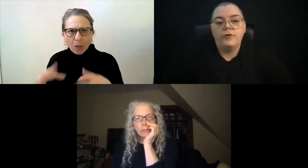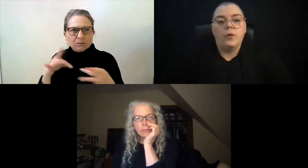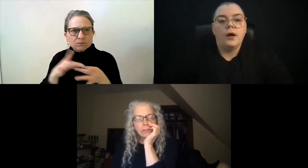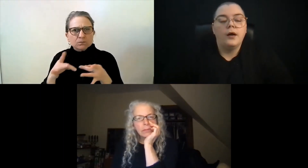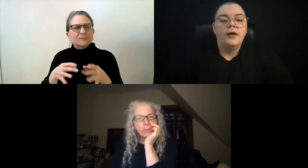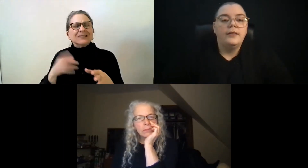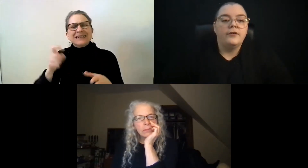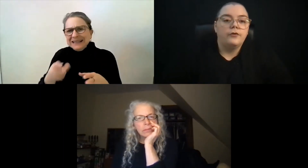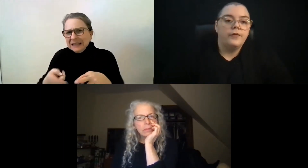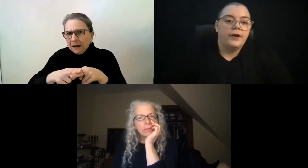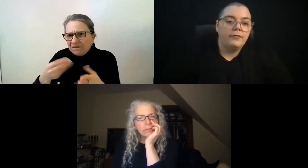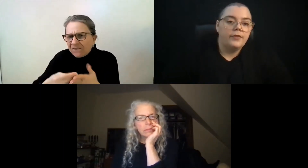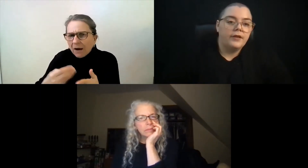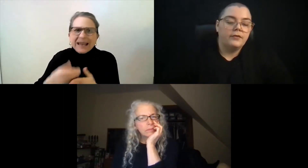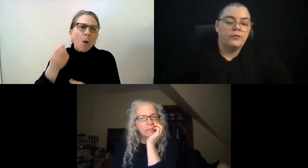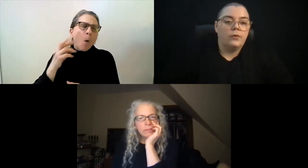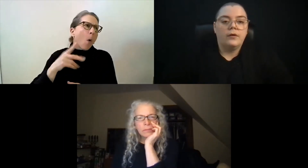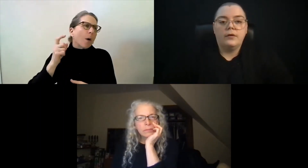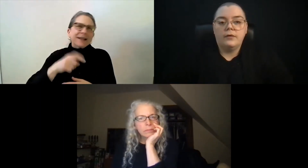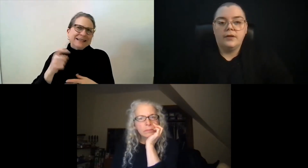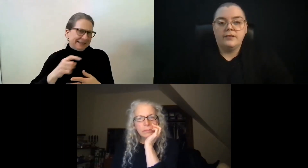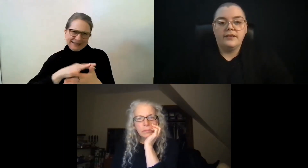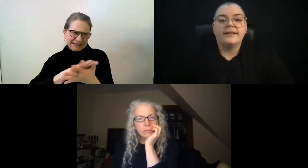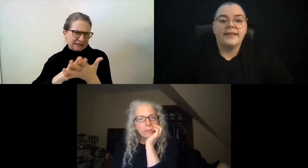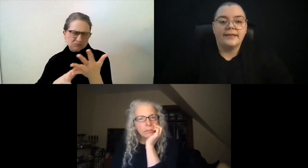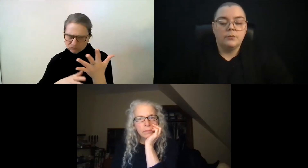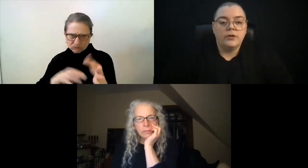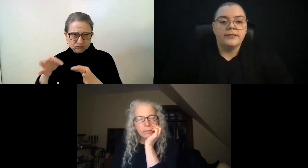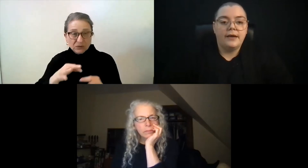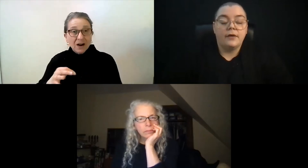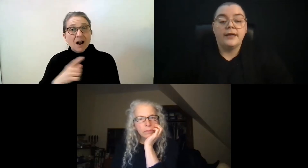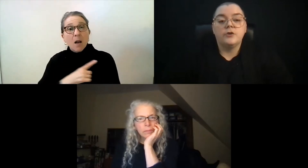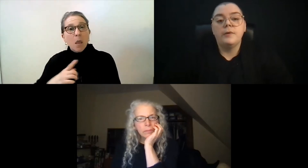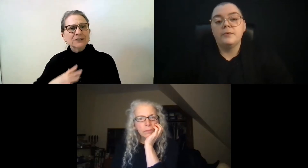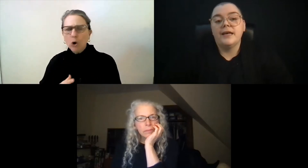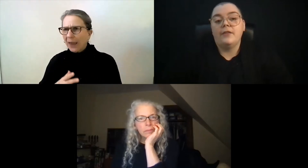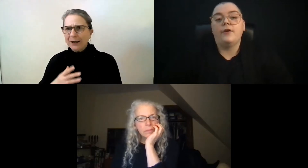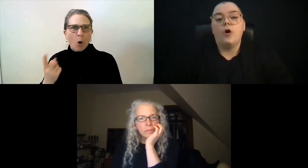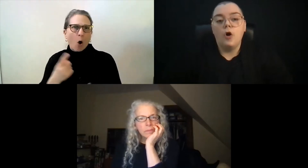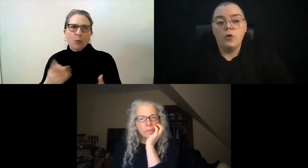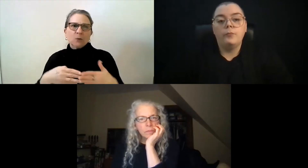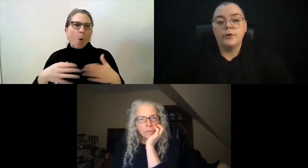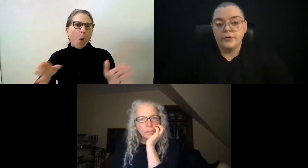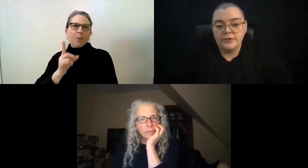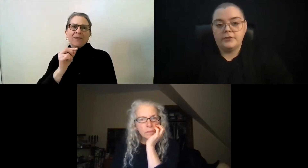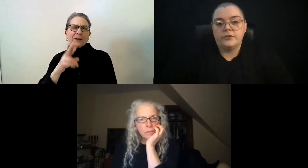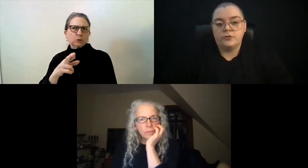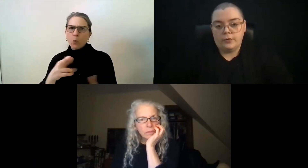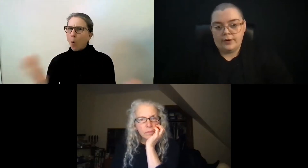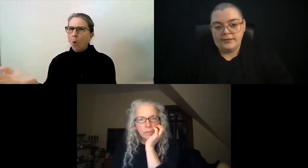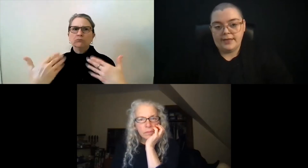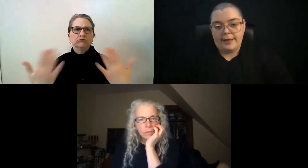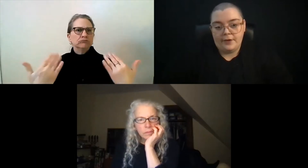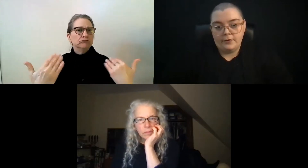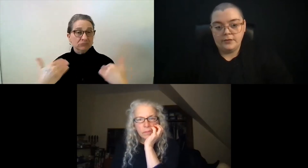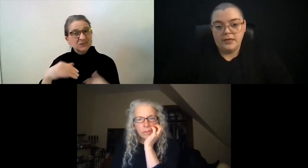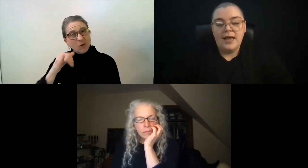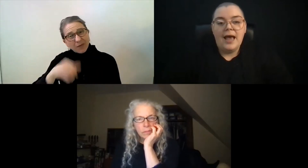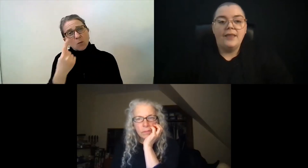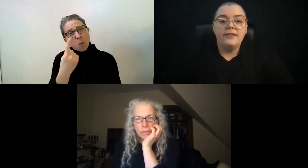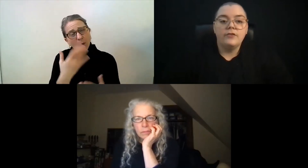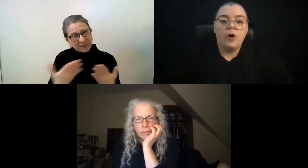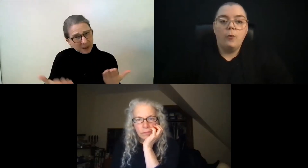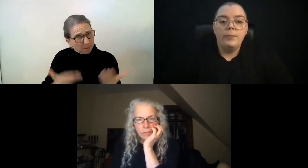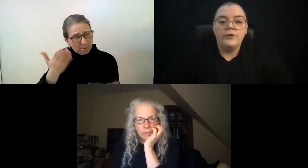improved or there's no funding for this or it's not accessible, etc. And so people tell their own personal stories at those.